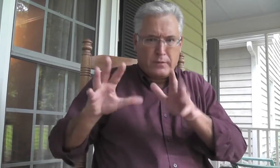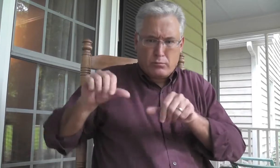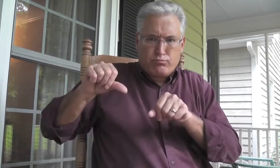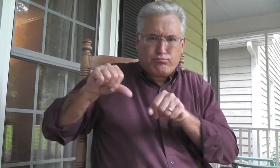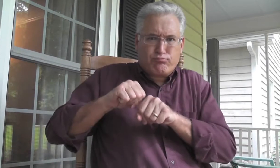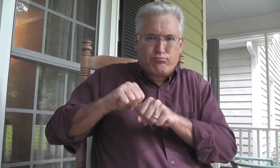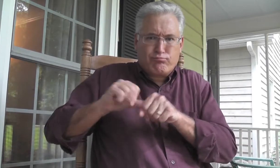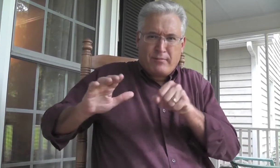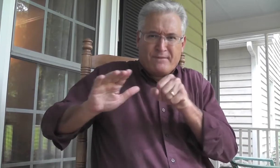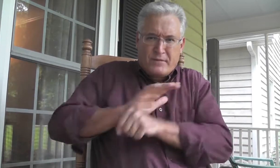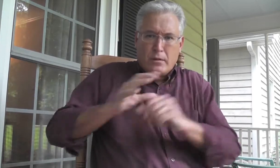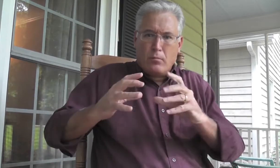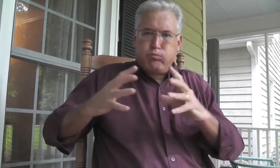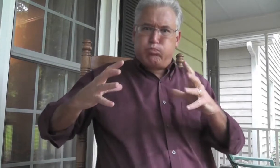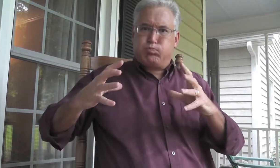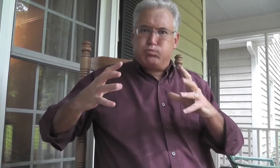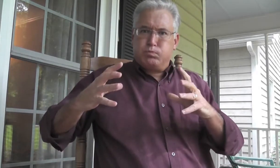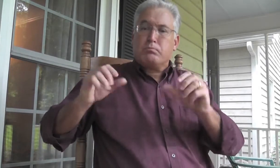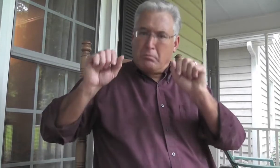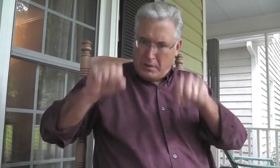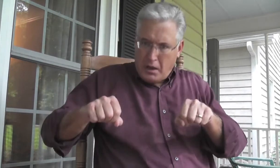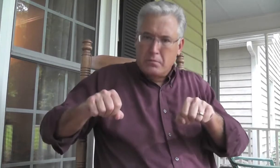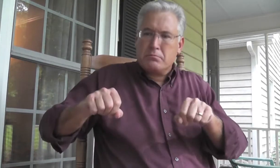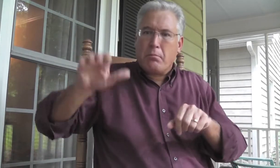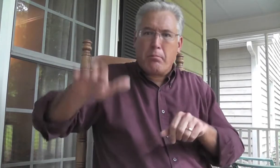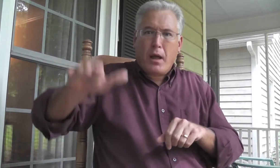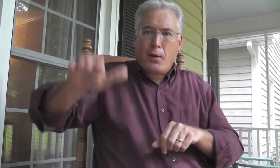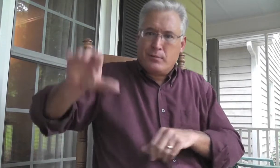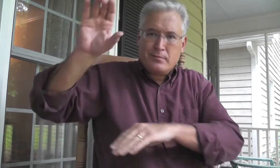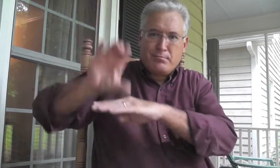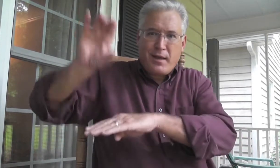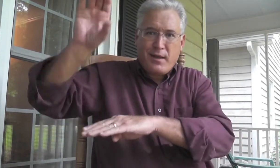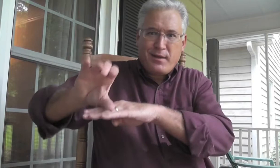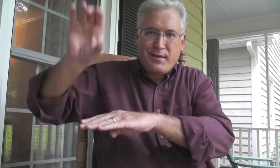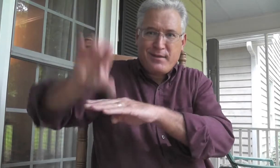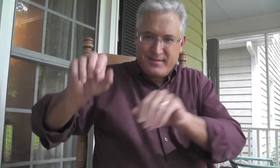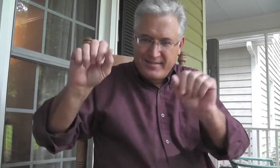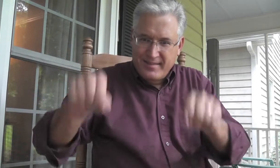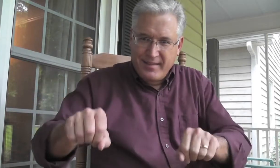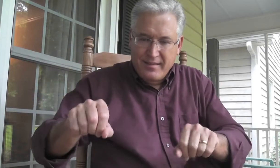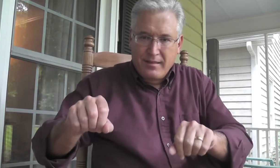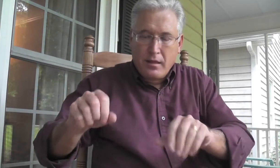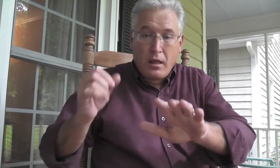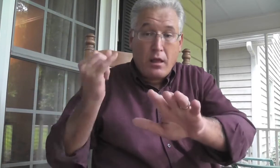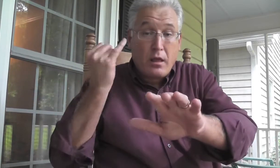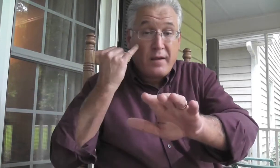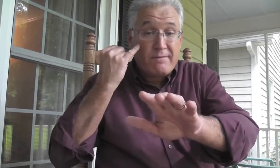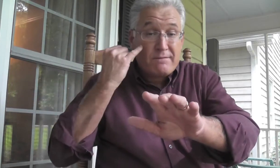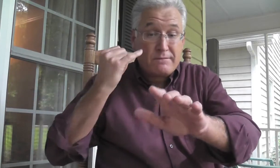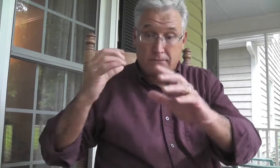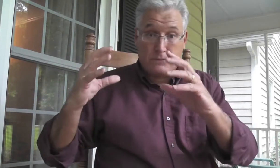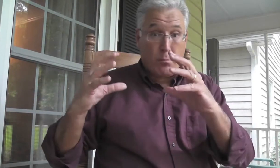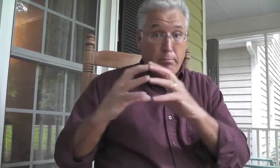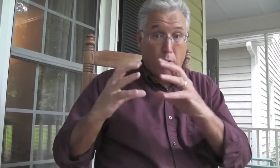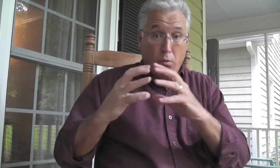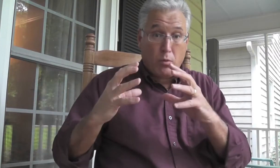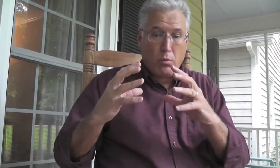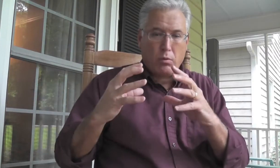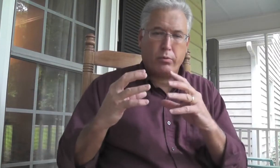Let me give you an example. Like, if you take a ball and you inflate it up and fill it full of air and it does what it's supposed to, bounces up and down, right? Well, say this